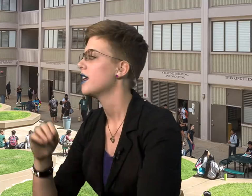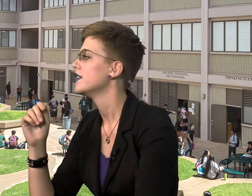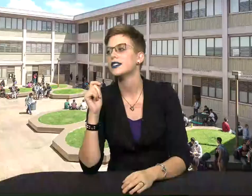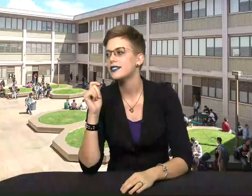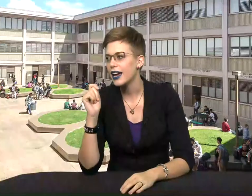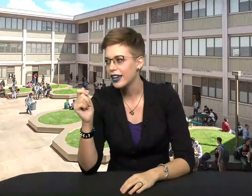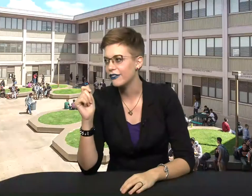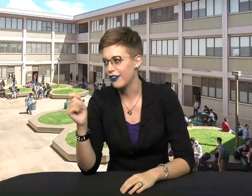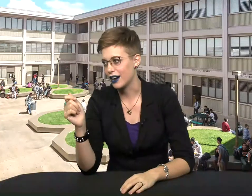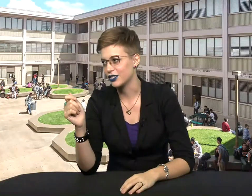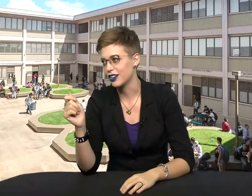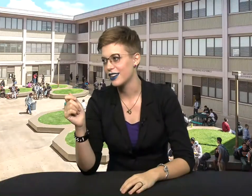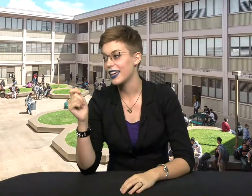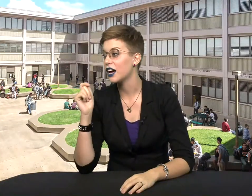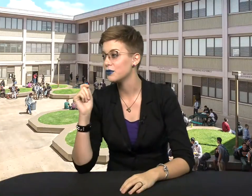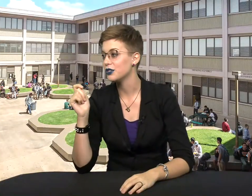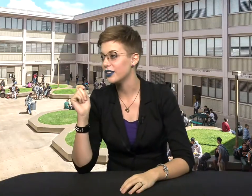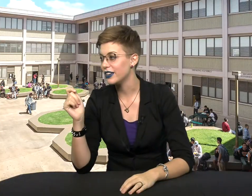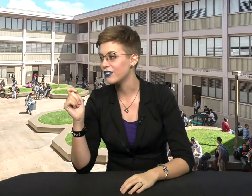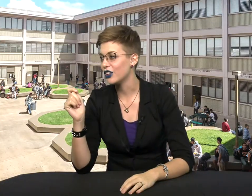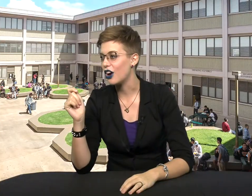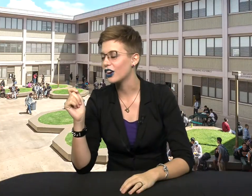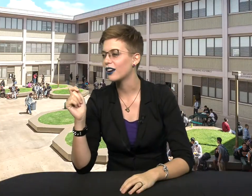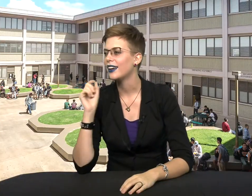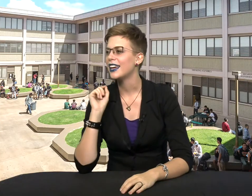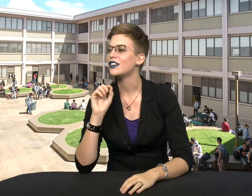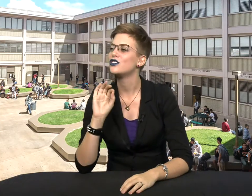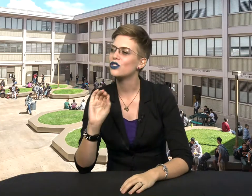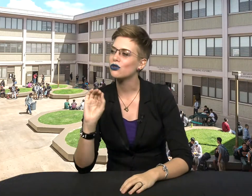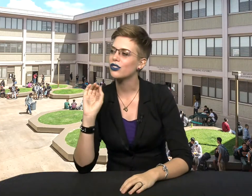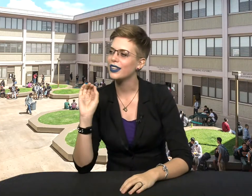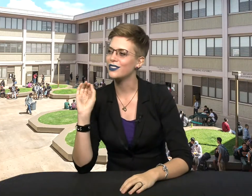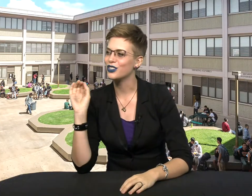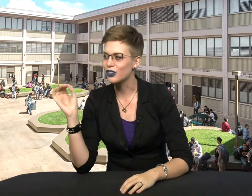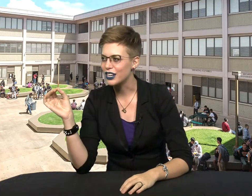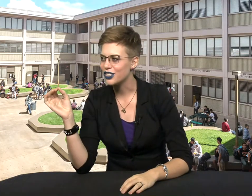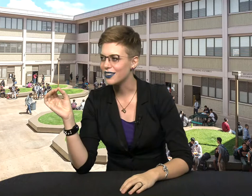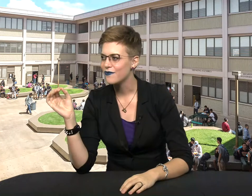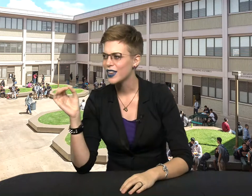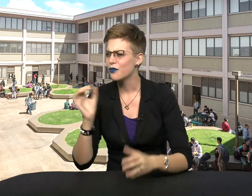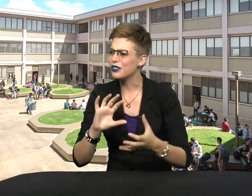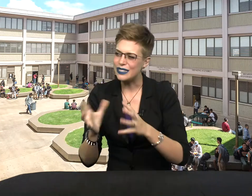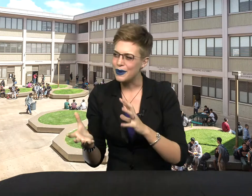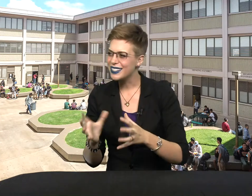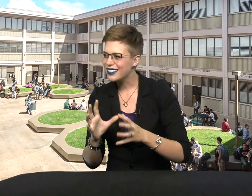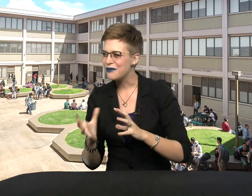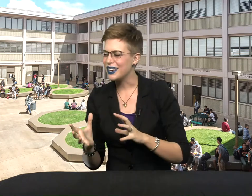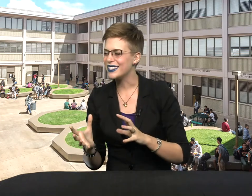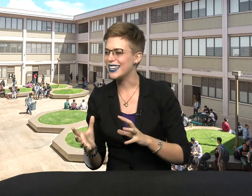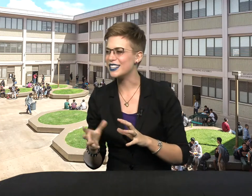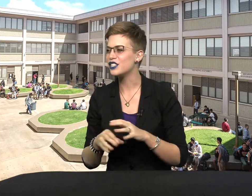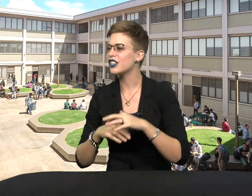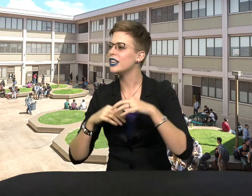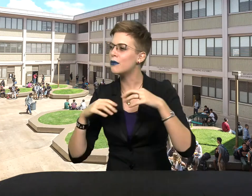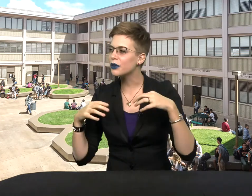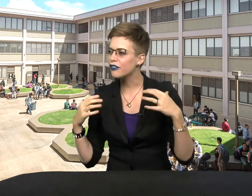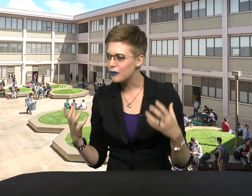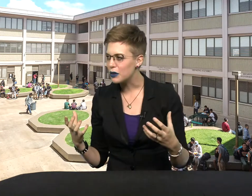The second factor that helps you live even longer is social integration. What this basically means is the number of people